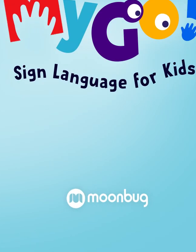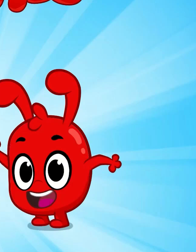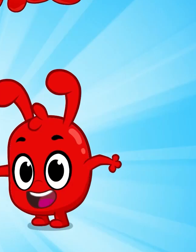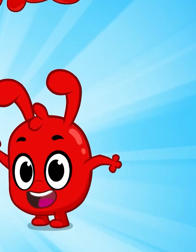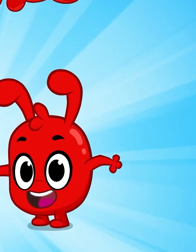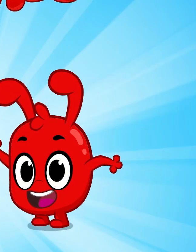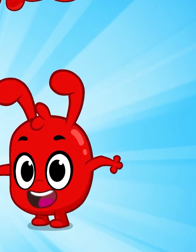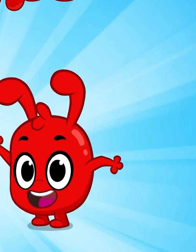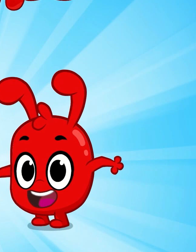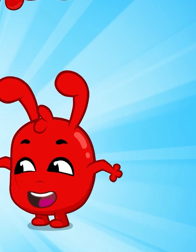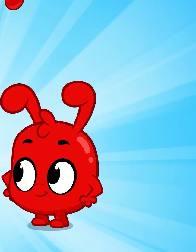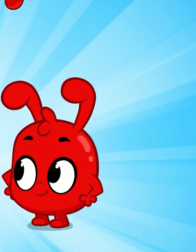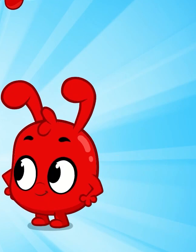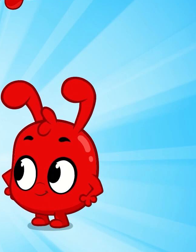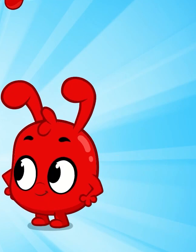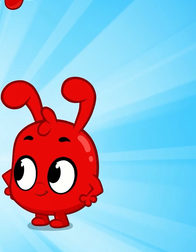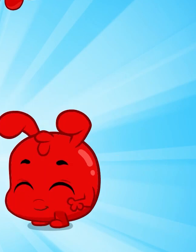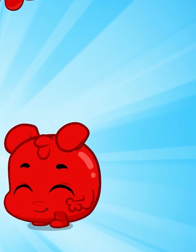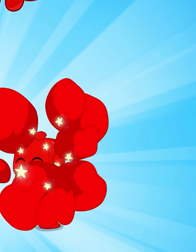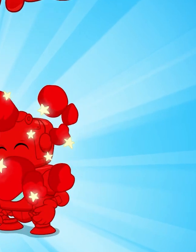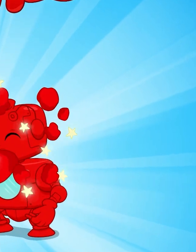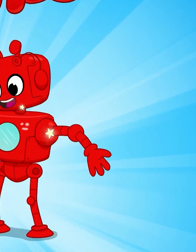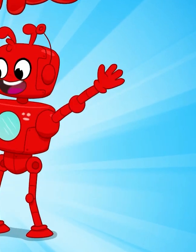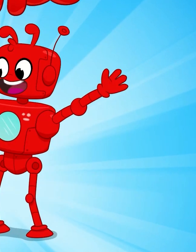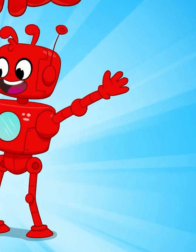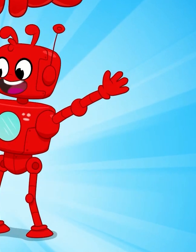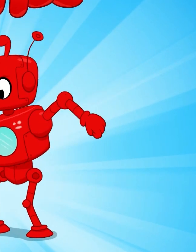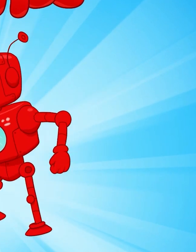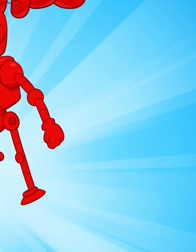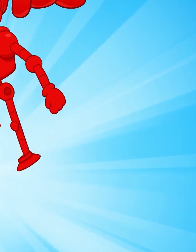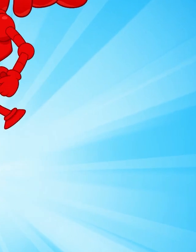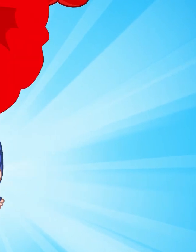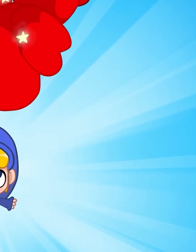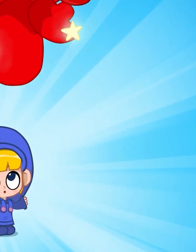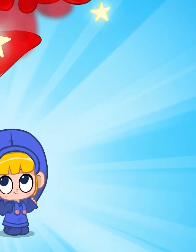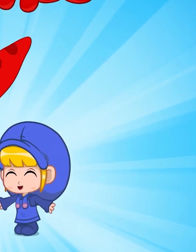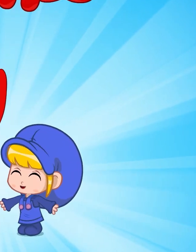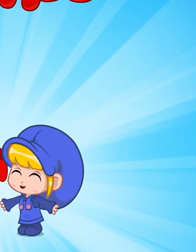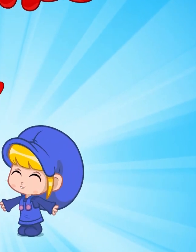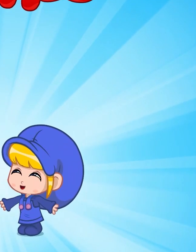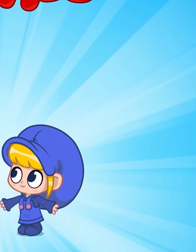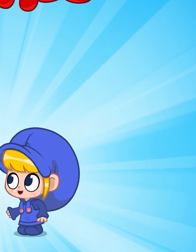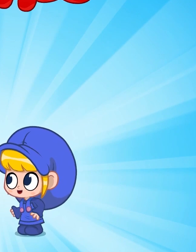Hi! I'm Mila, and my magic pet Morphle can morph into anything I want!